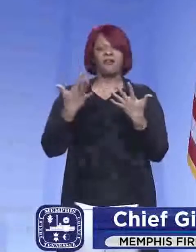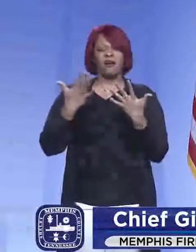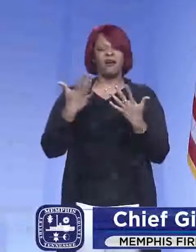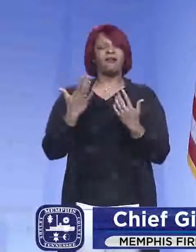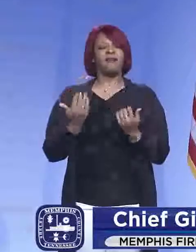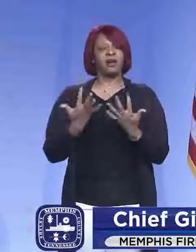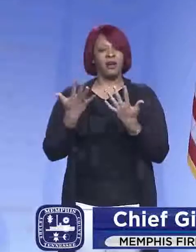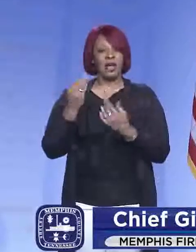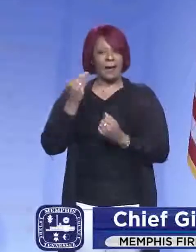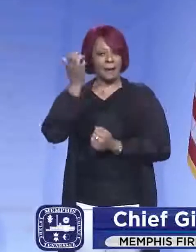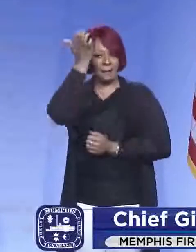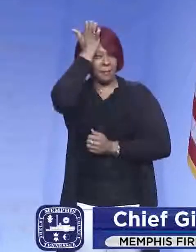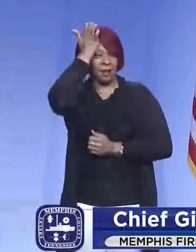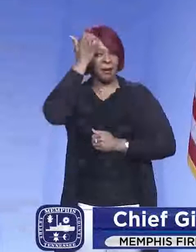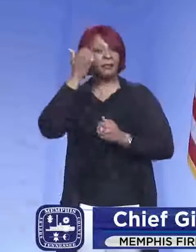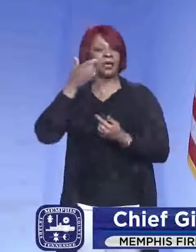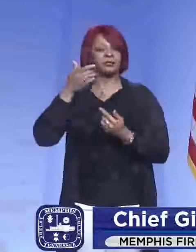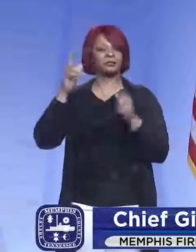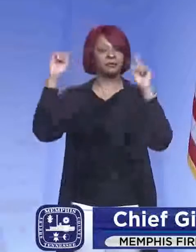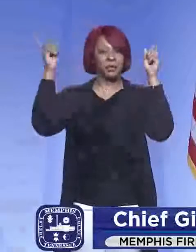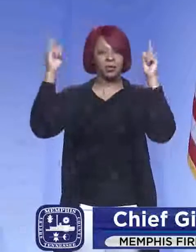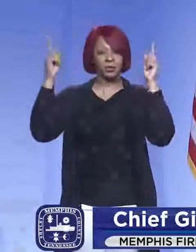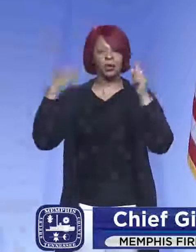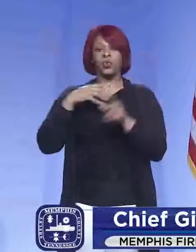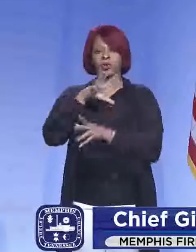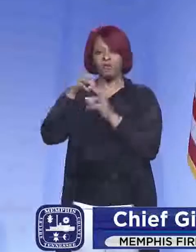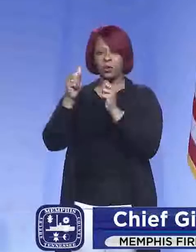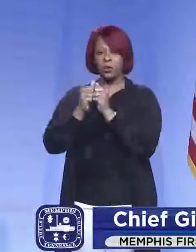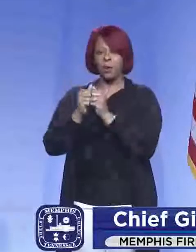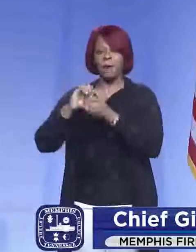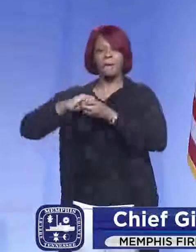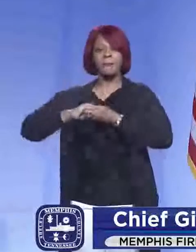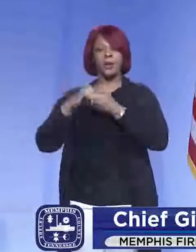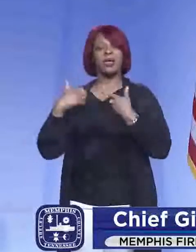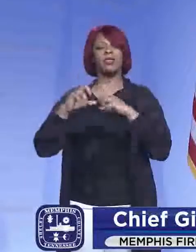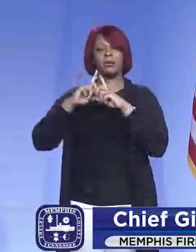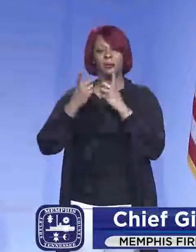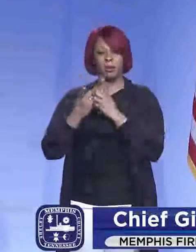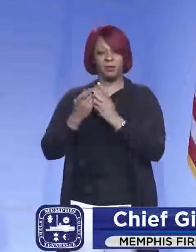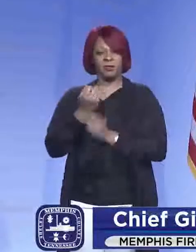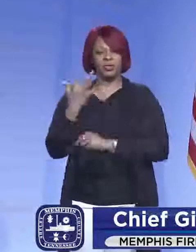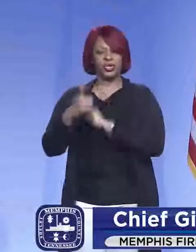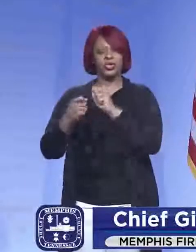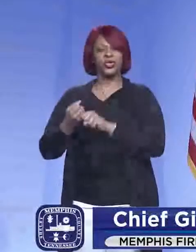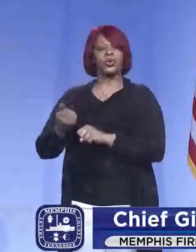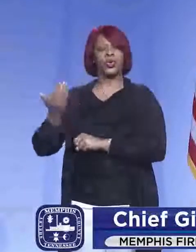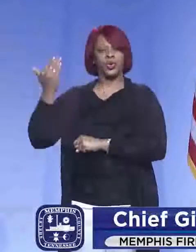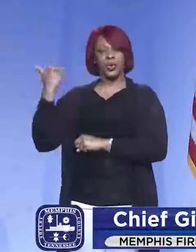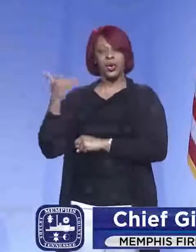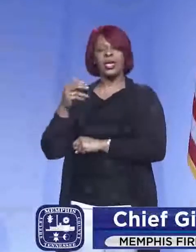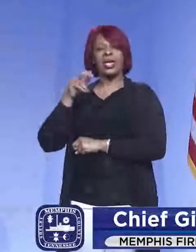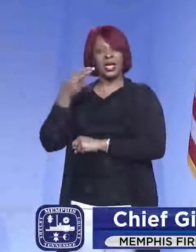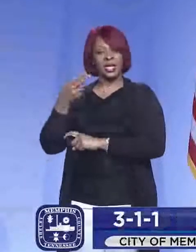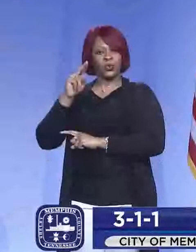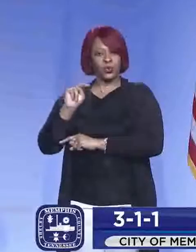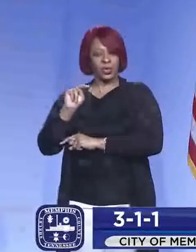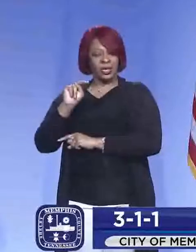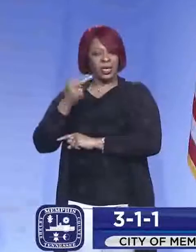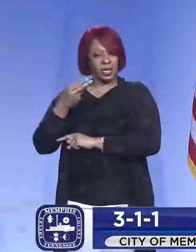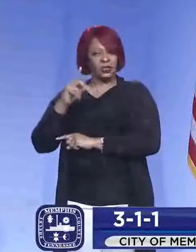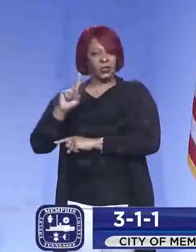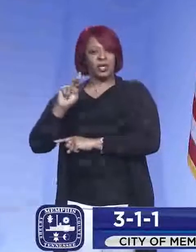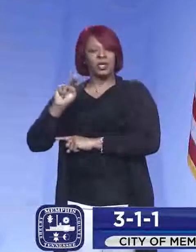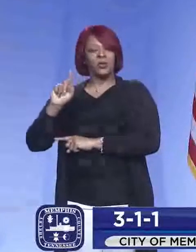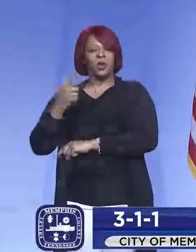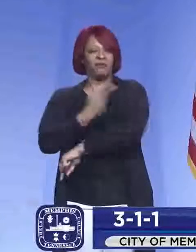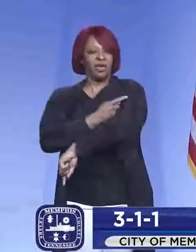paramedics. Um, we have been involved somewhat with it. We had a partnership with the health department a few years ago to help deliver the H1N1 vaccine when we had